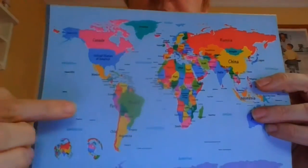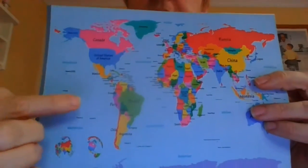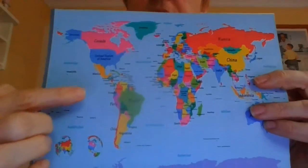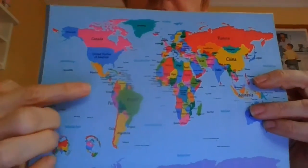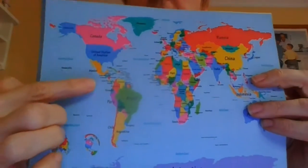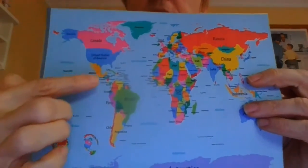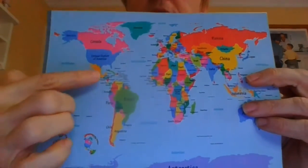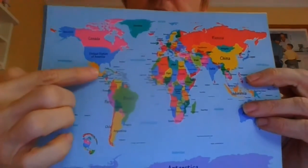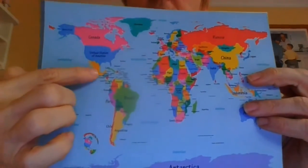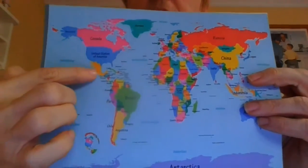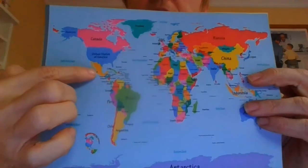one down here?